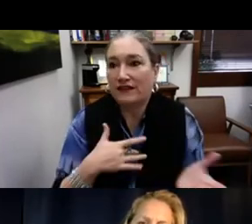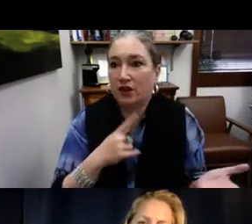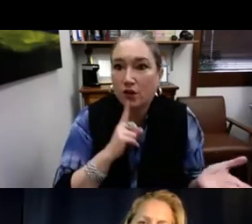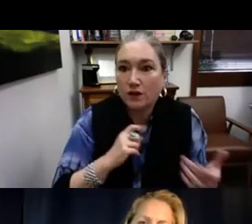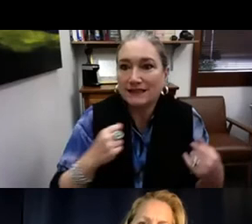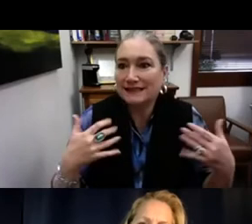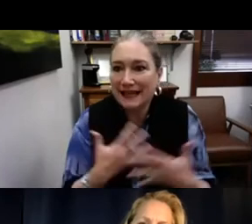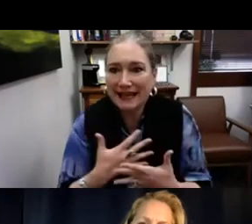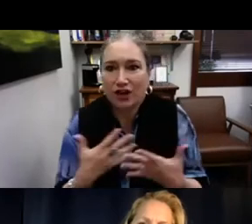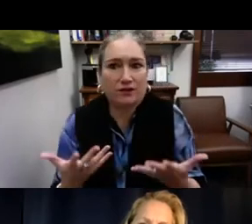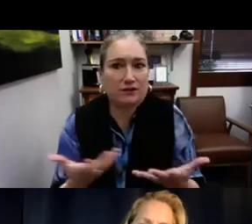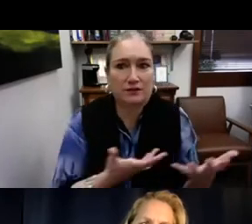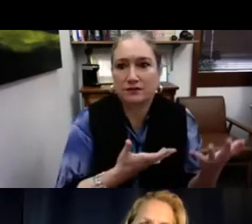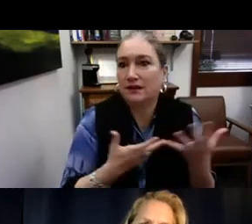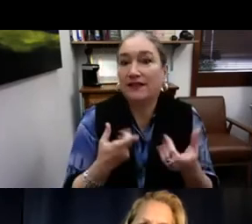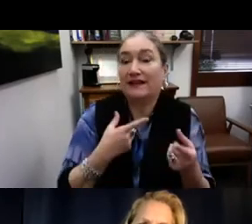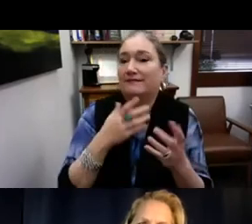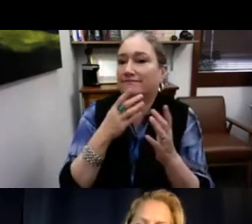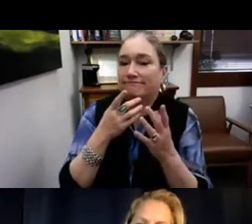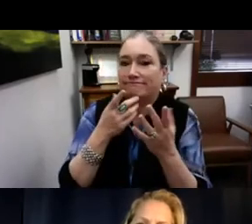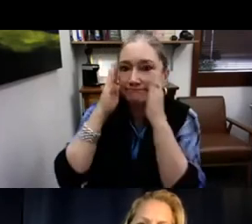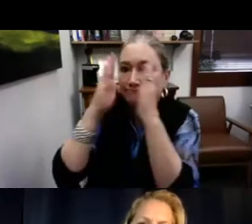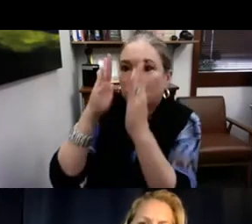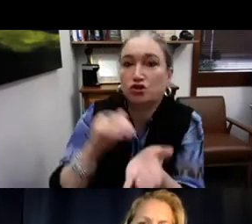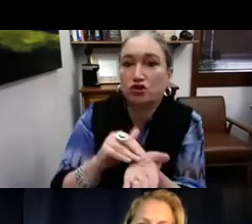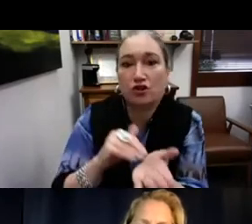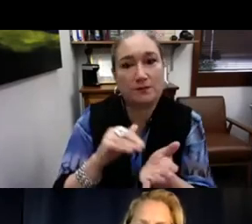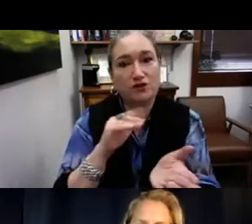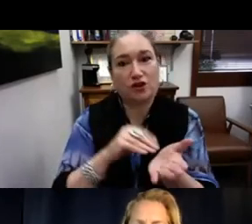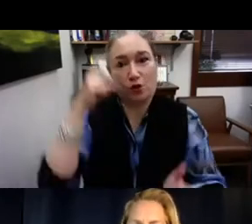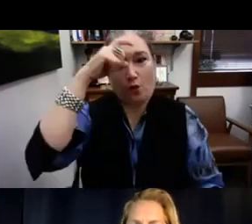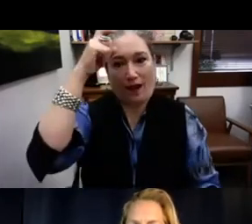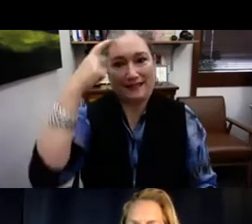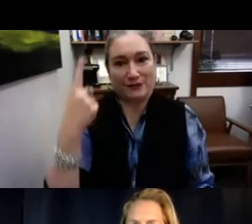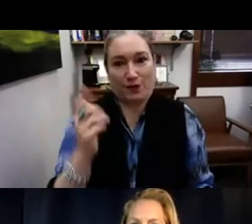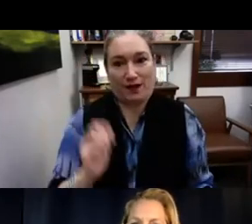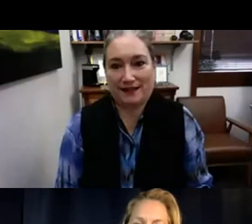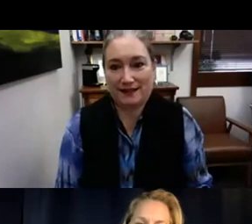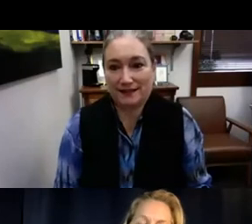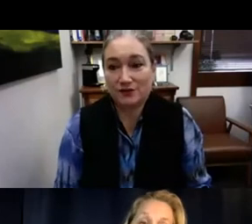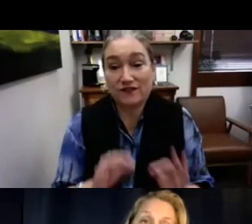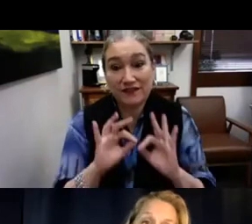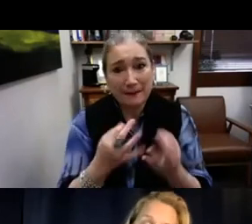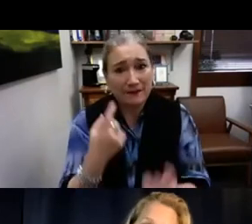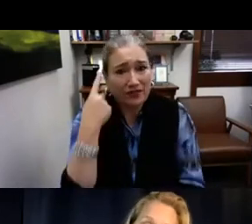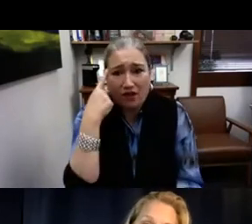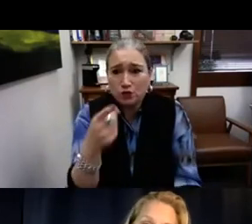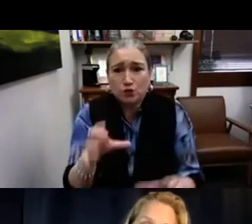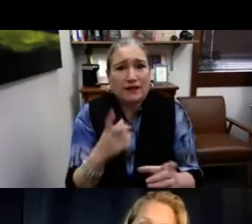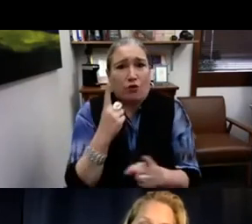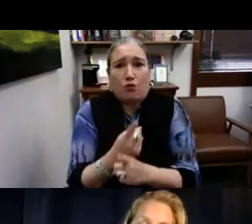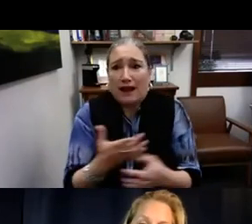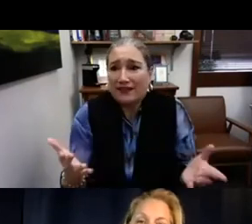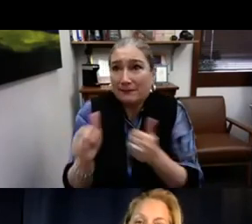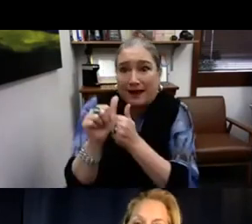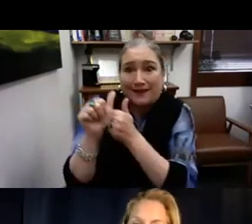So the person who's expressed their art says they feel that families are often lonely and scared and isolated, but they look to the wise